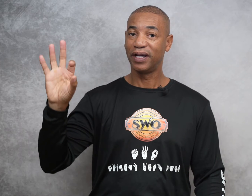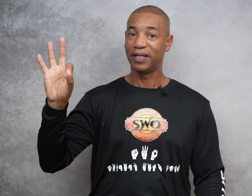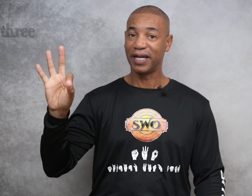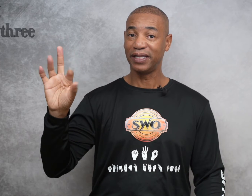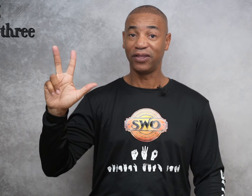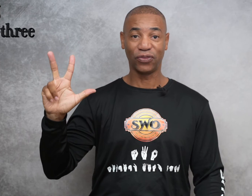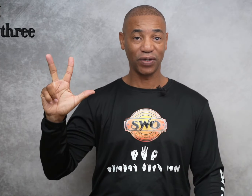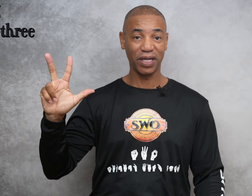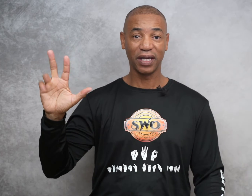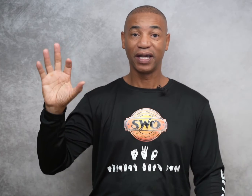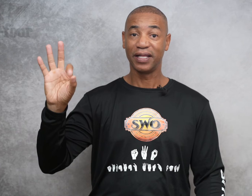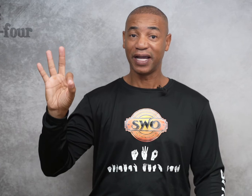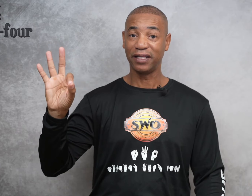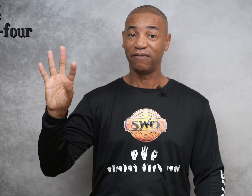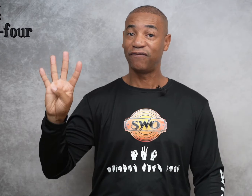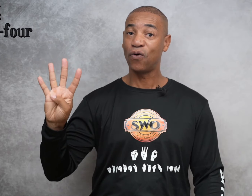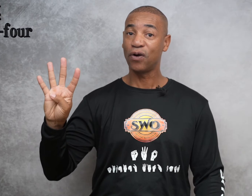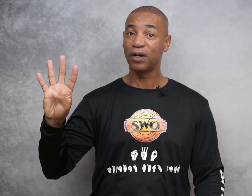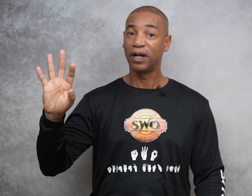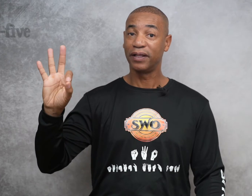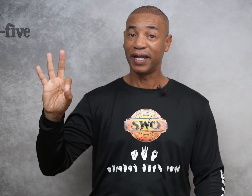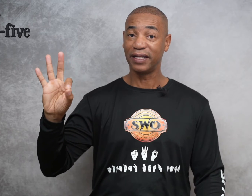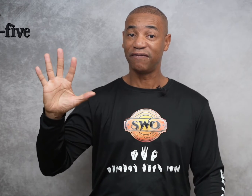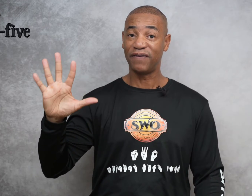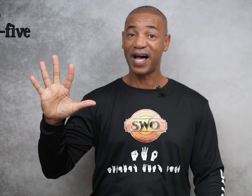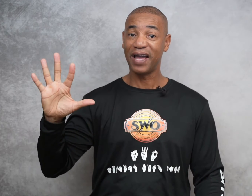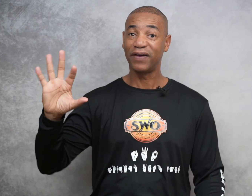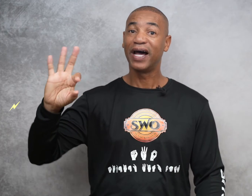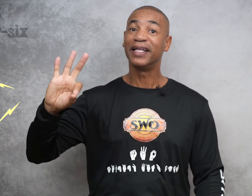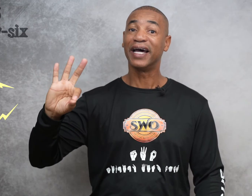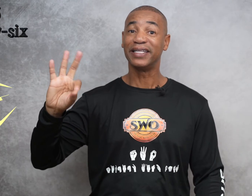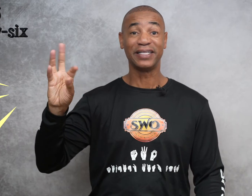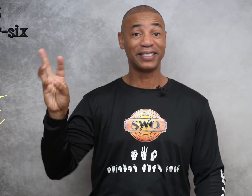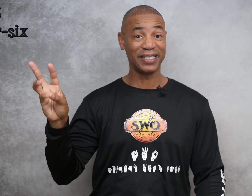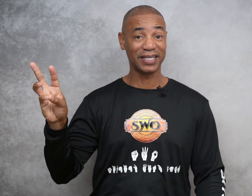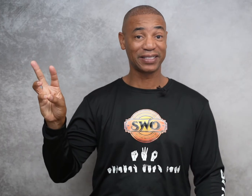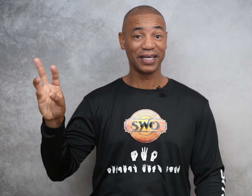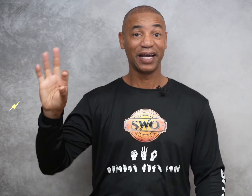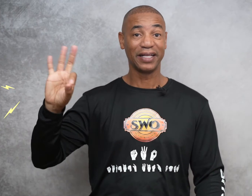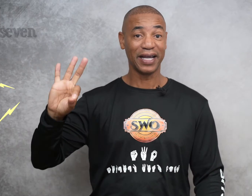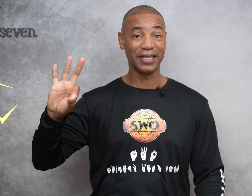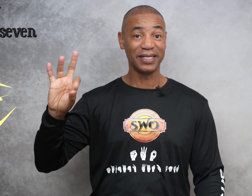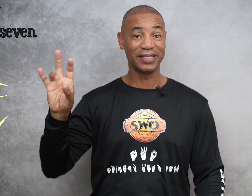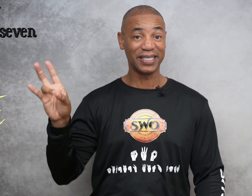93, 94, 95, 96, 97,